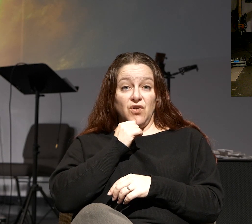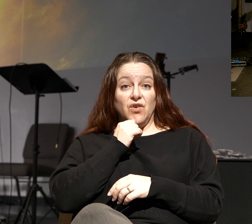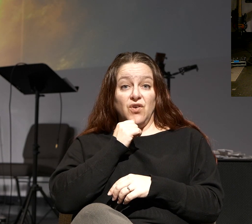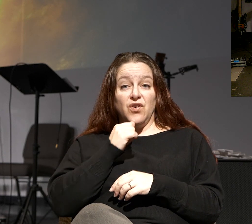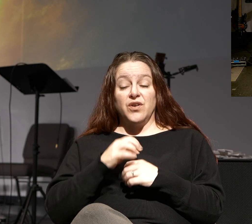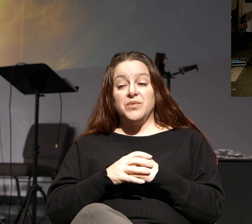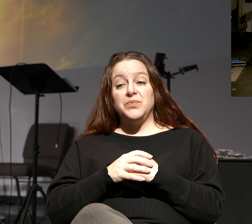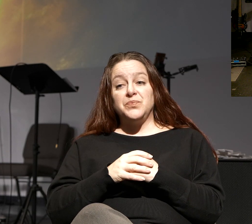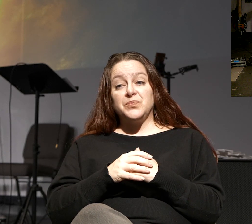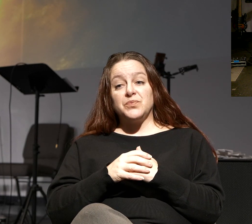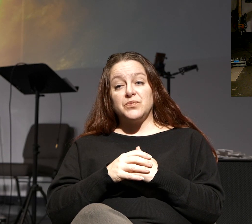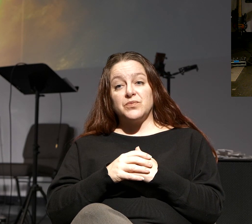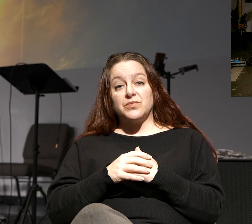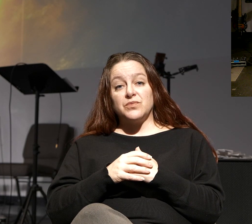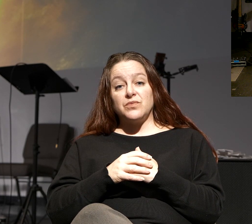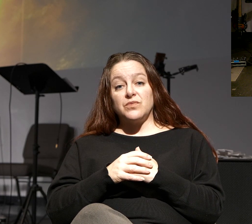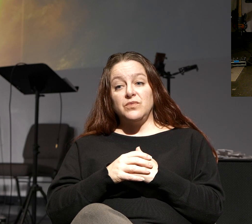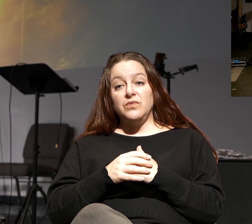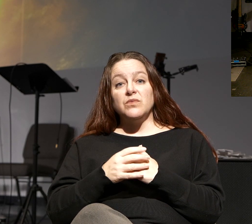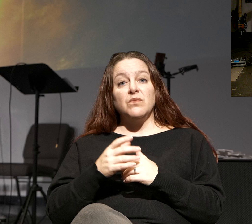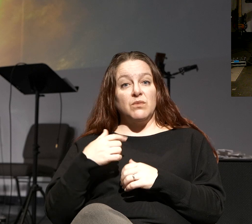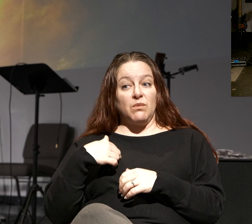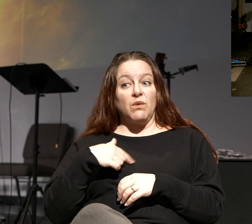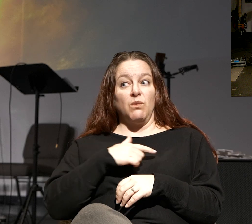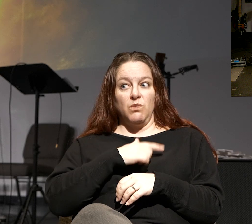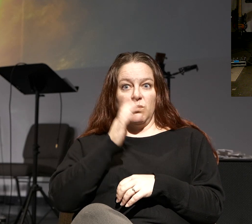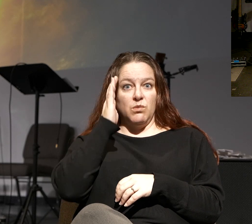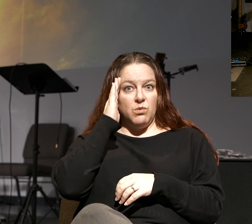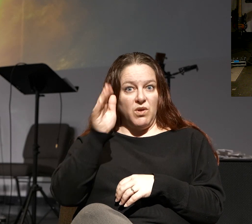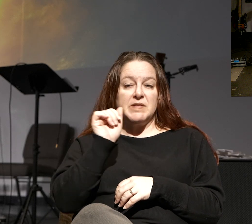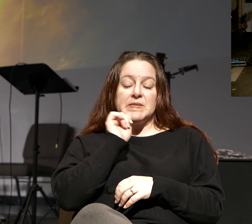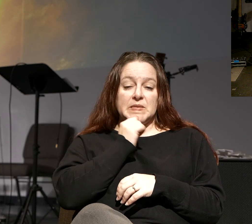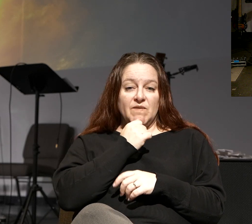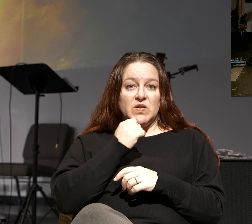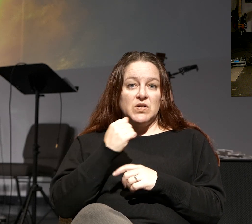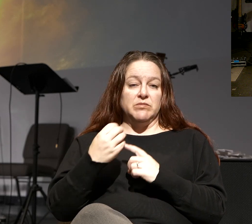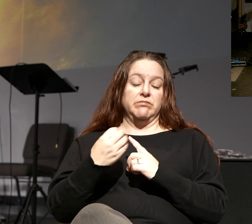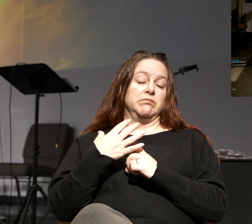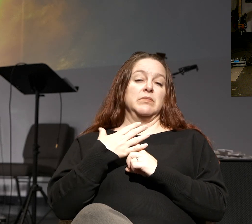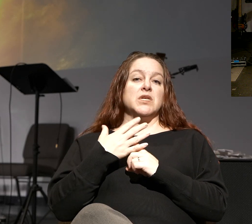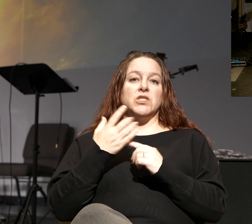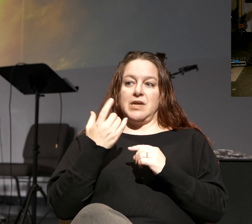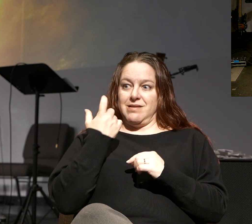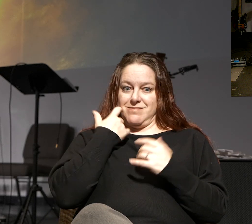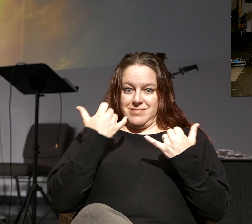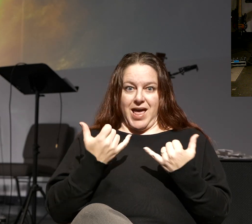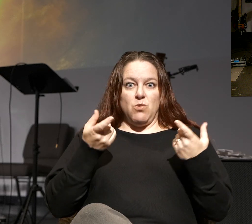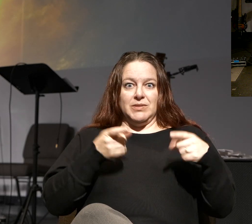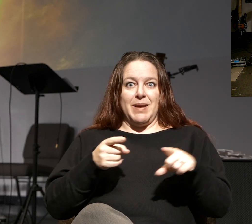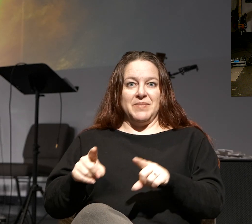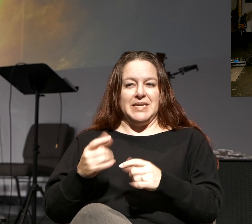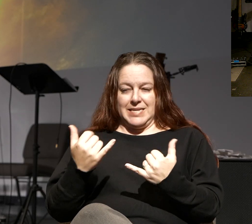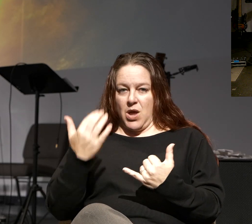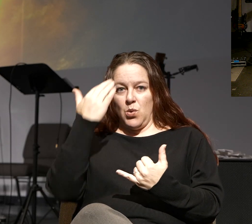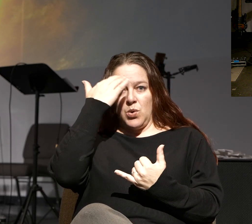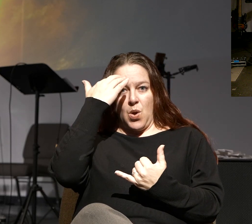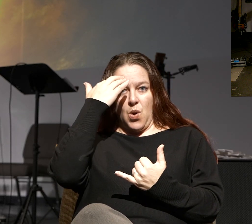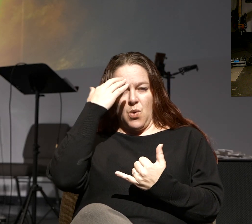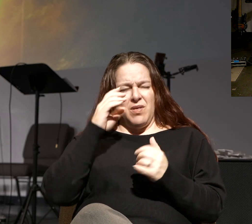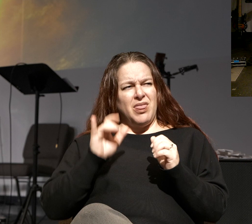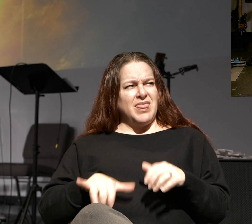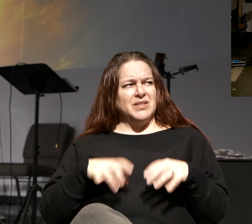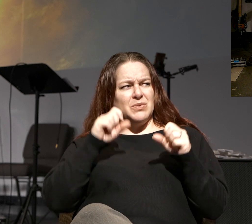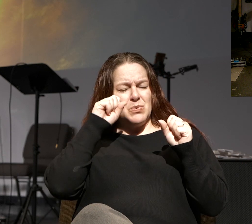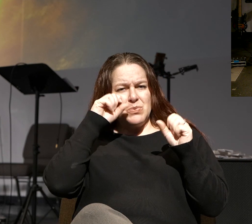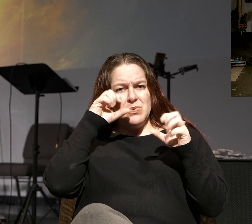that we were to suffer affliction just as it has come to pass and just as you know. This is incredible